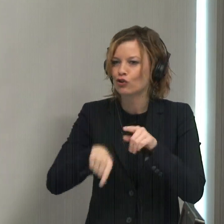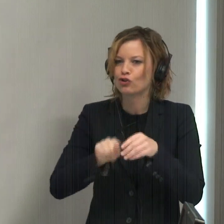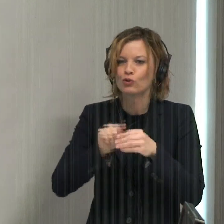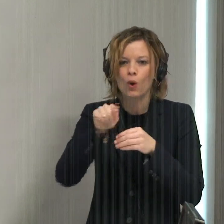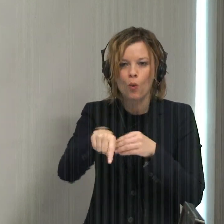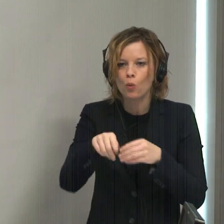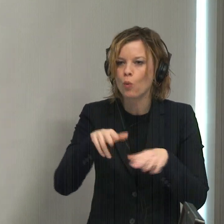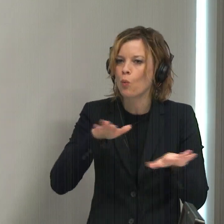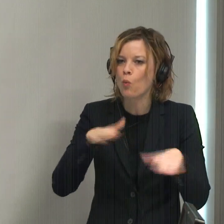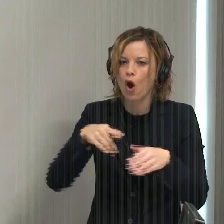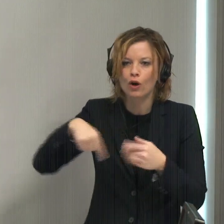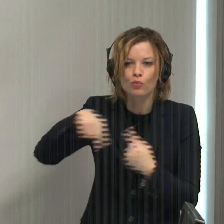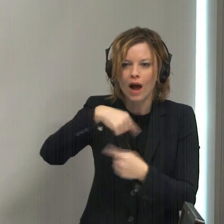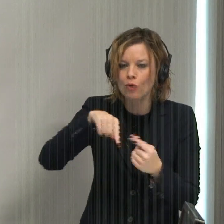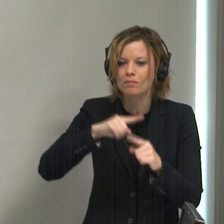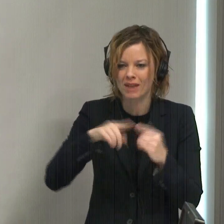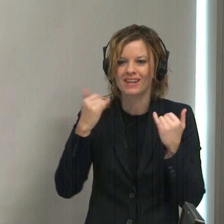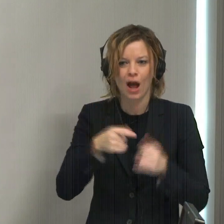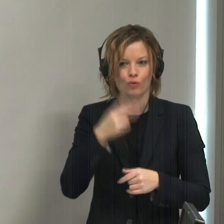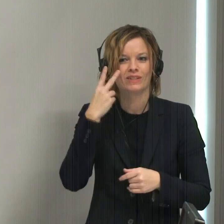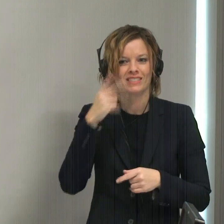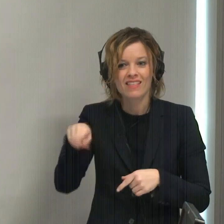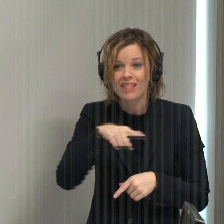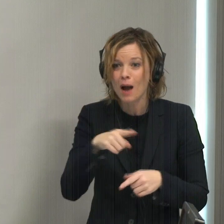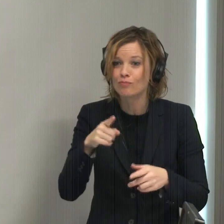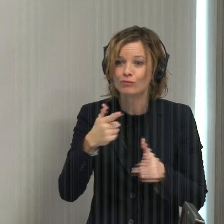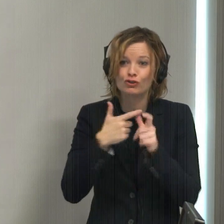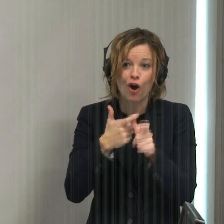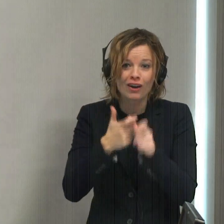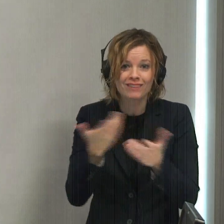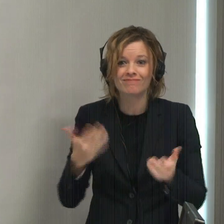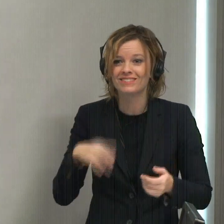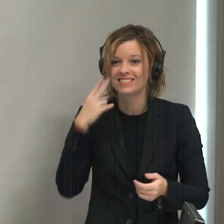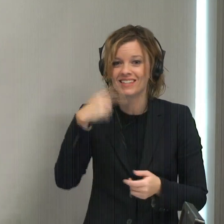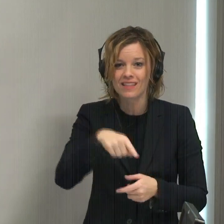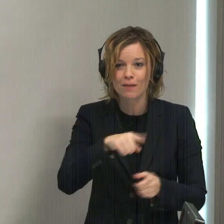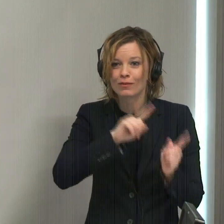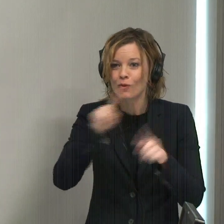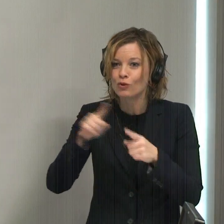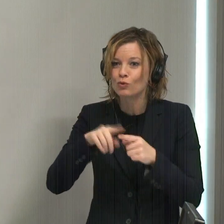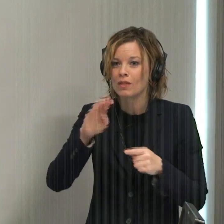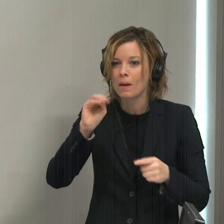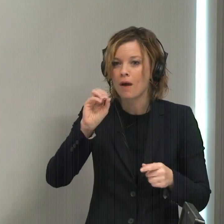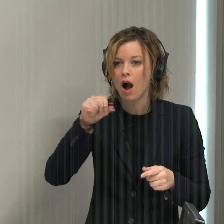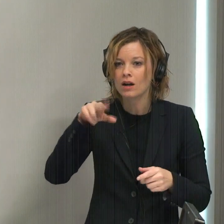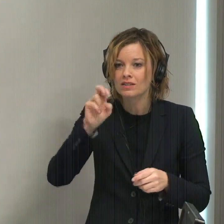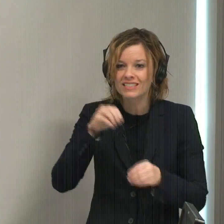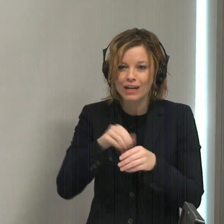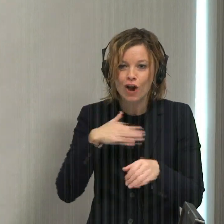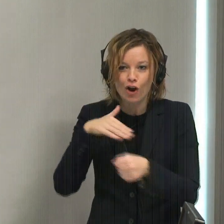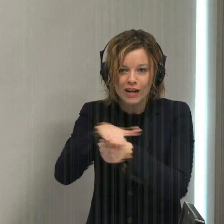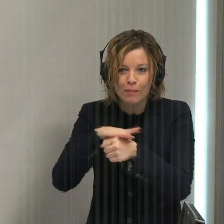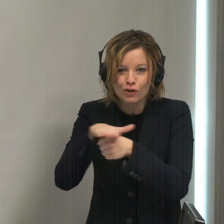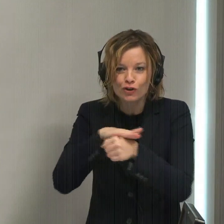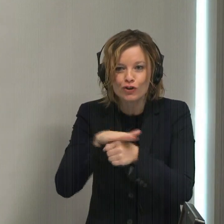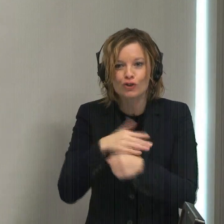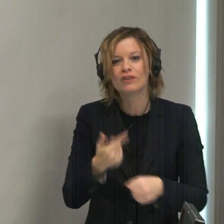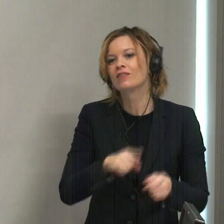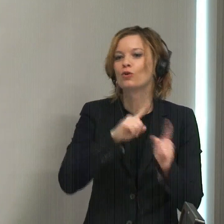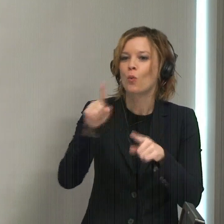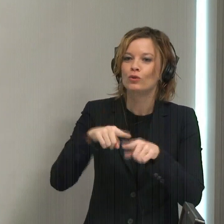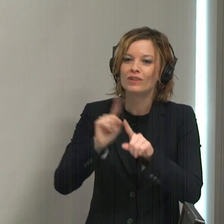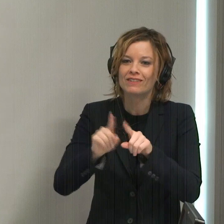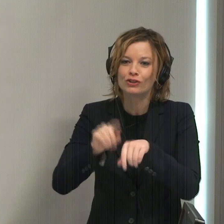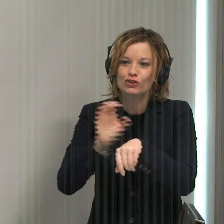walking around. But now you see them jogging. You see them coming to the mosque in the neighborhood. You see them coming to the